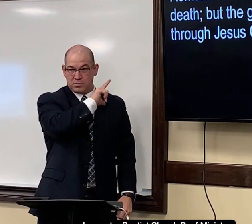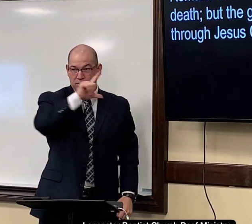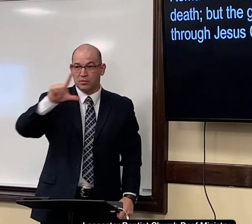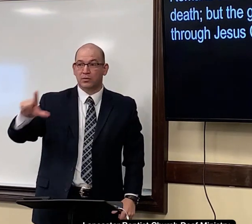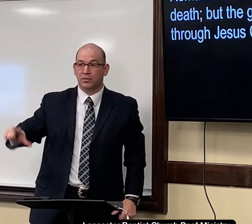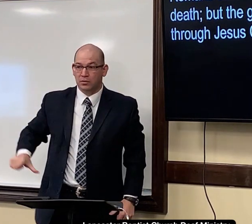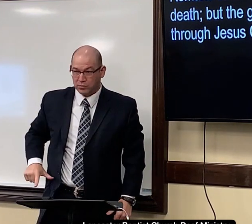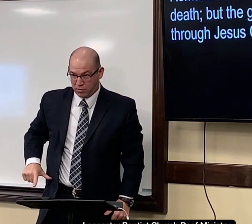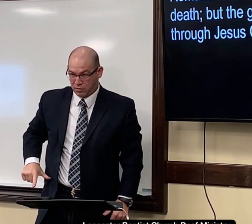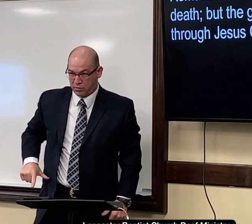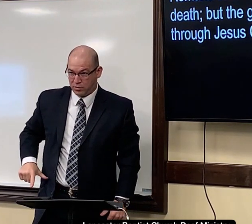Lord.